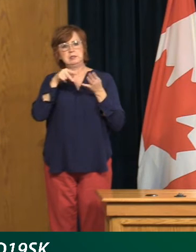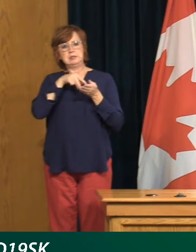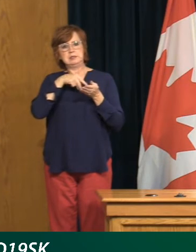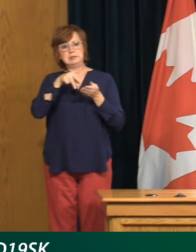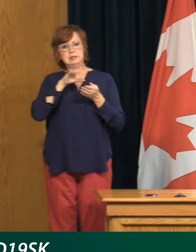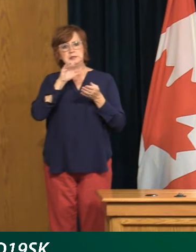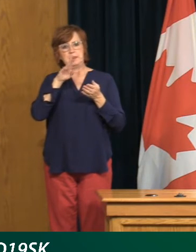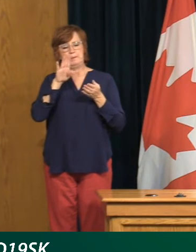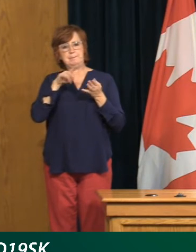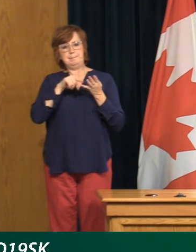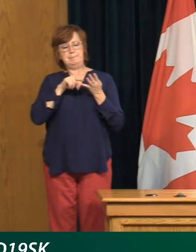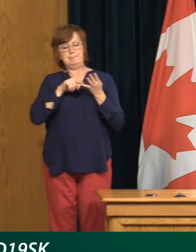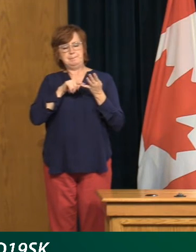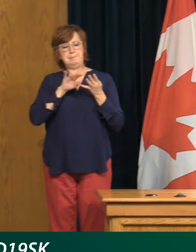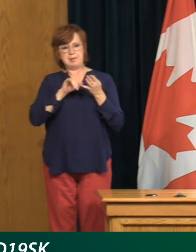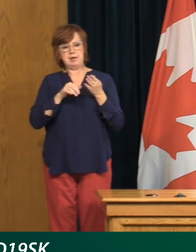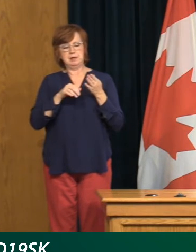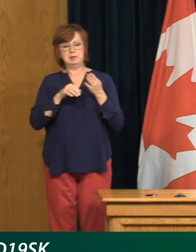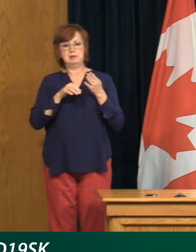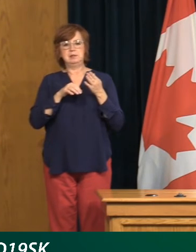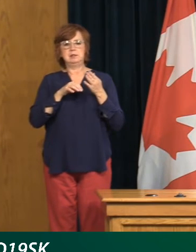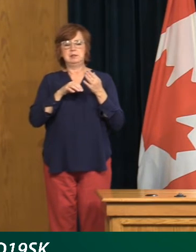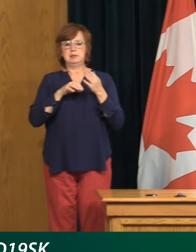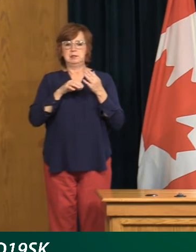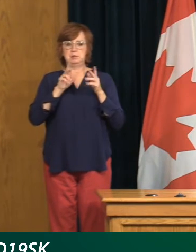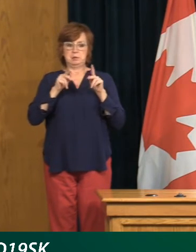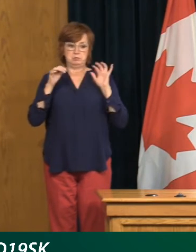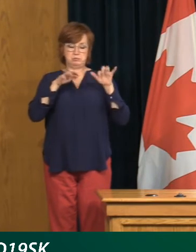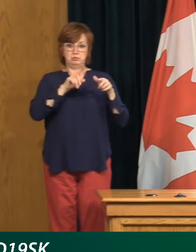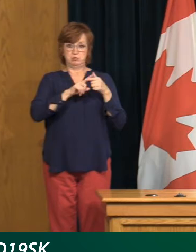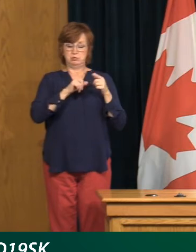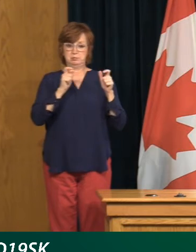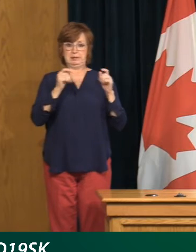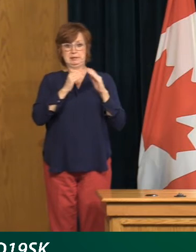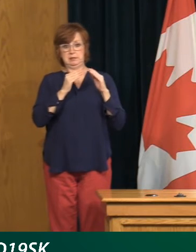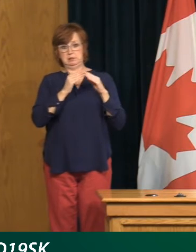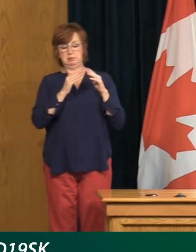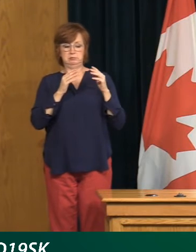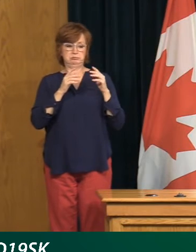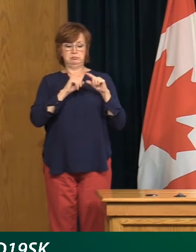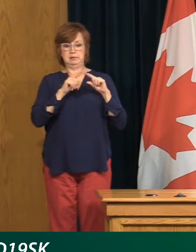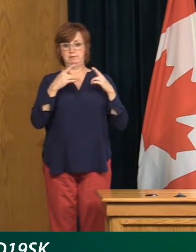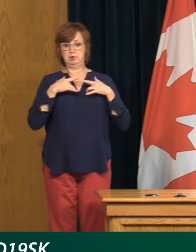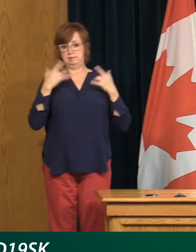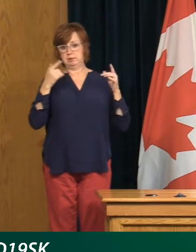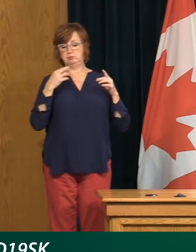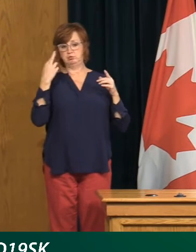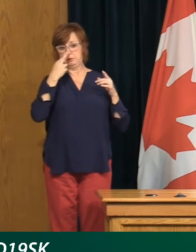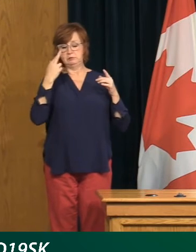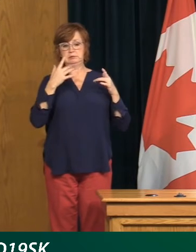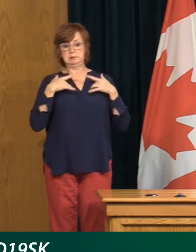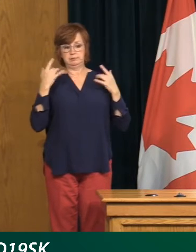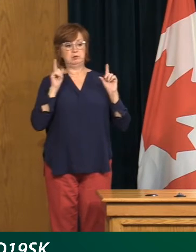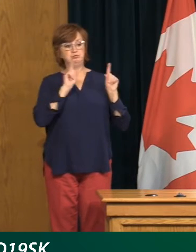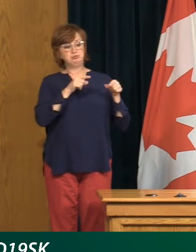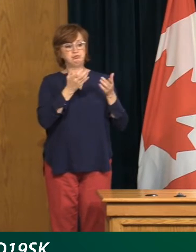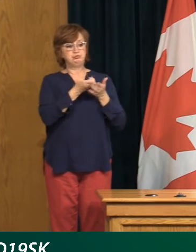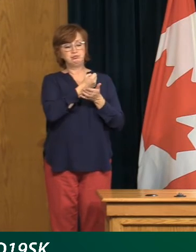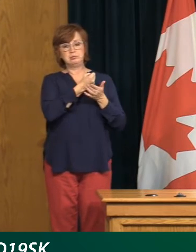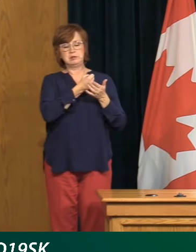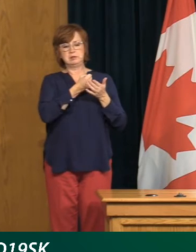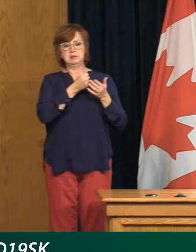that they also can be people visiting urban areas, obviously, at different venues and then taking